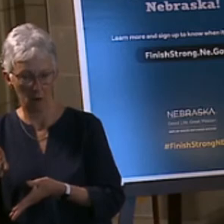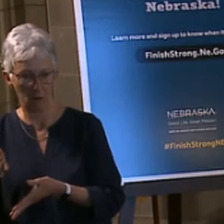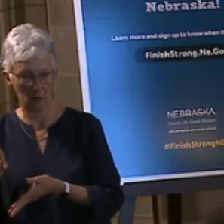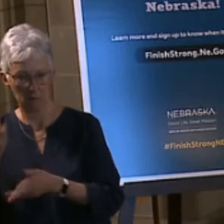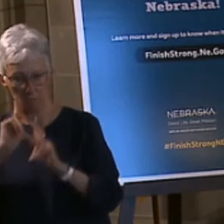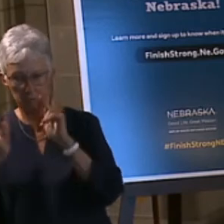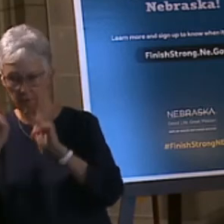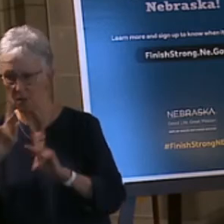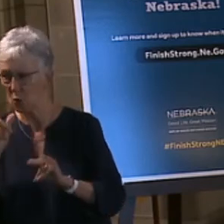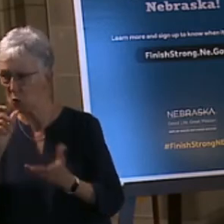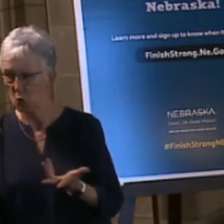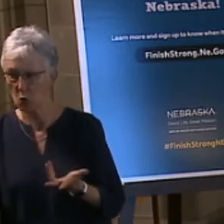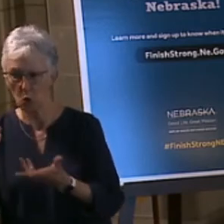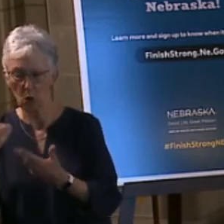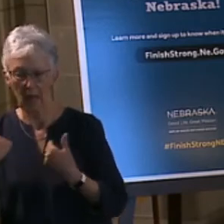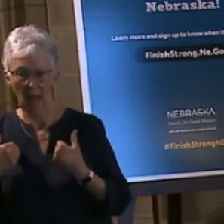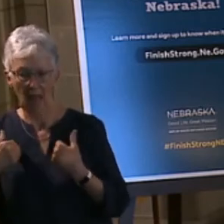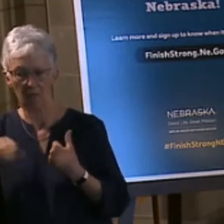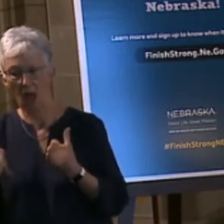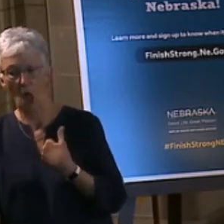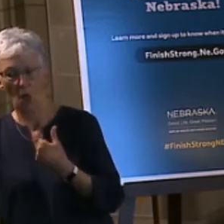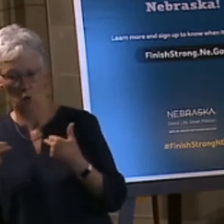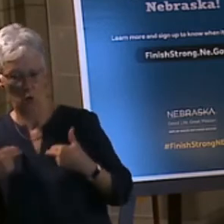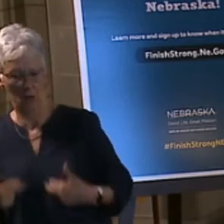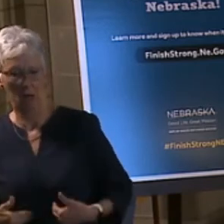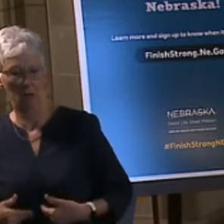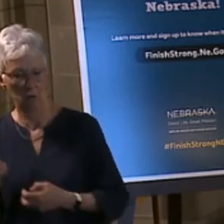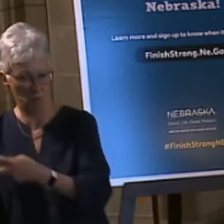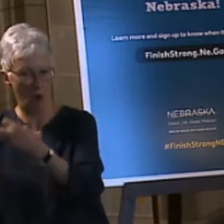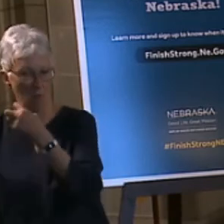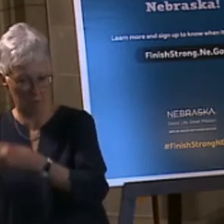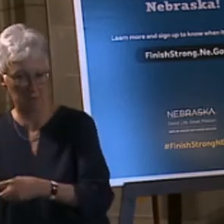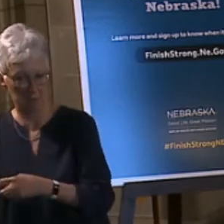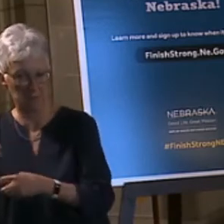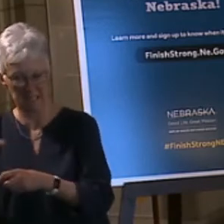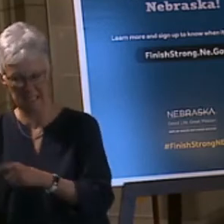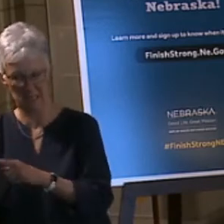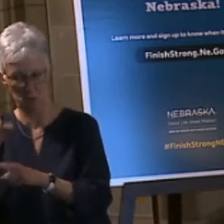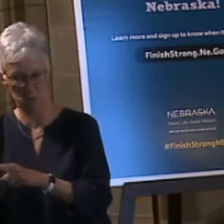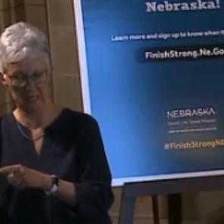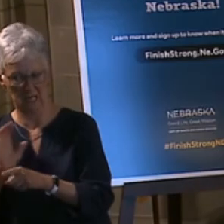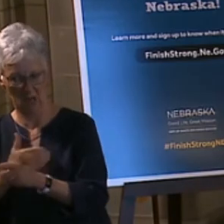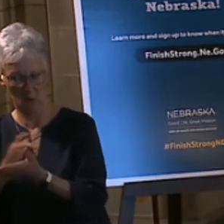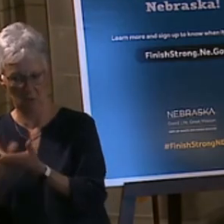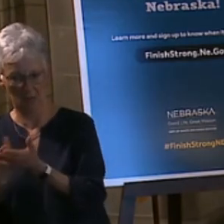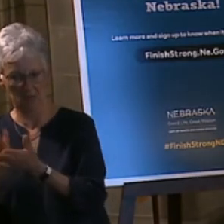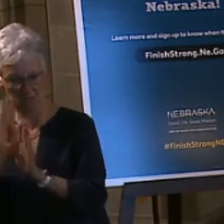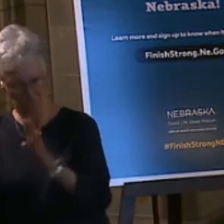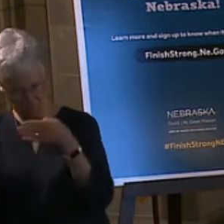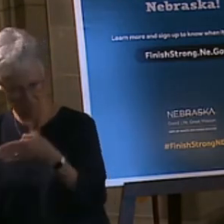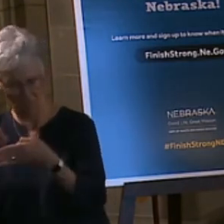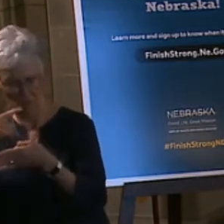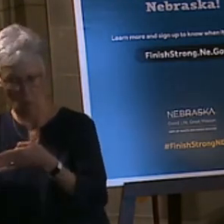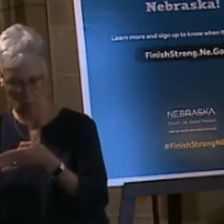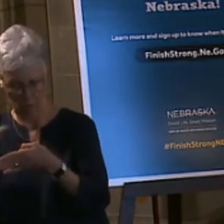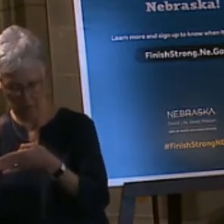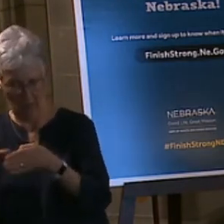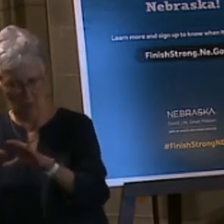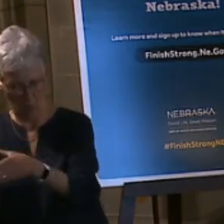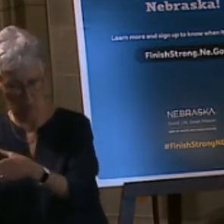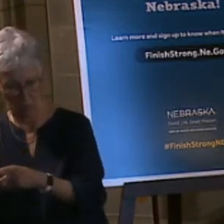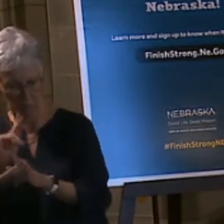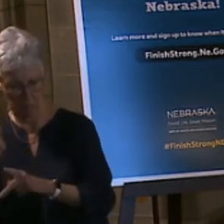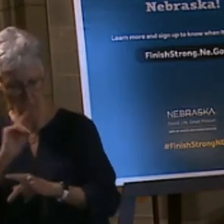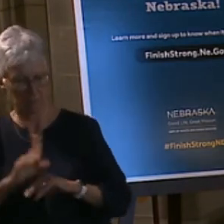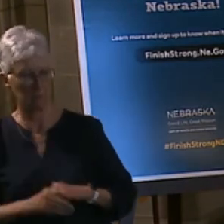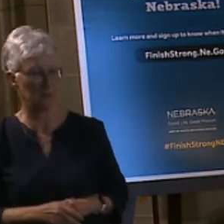the people who have underlying health care conditions. Now, what we've seen is the federal vaccine program is going to folks who are 18